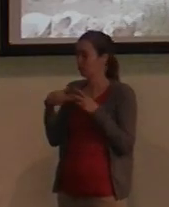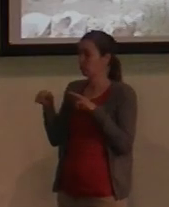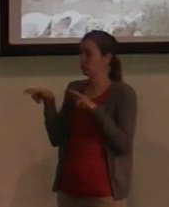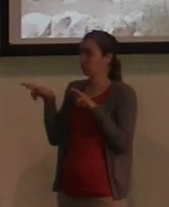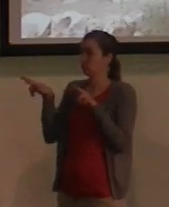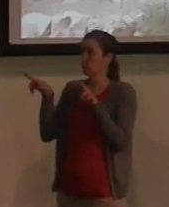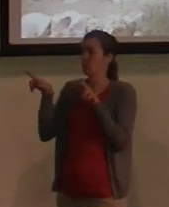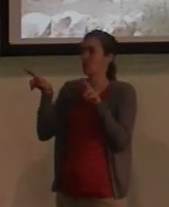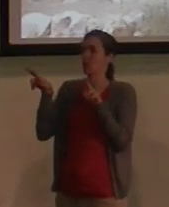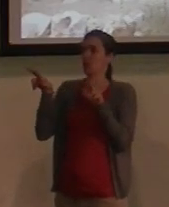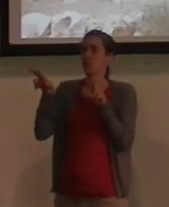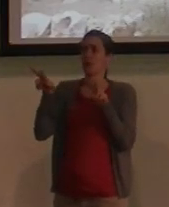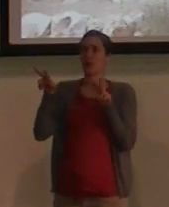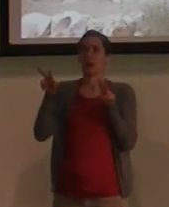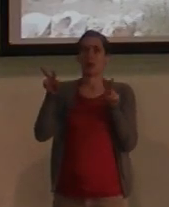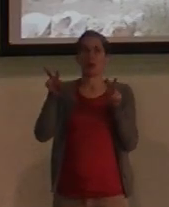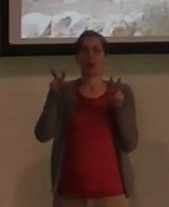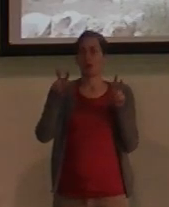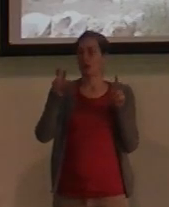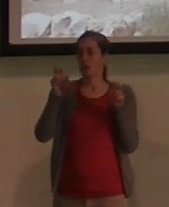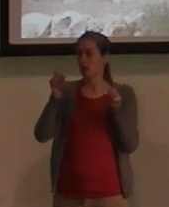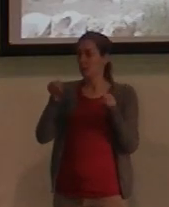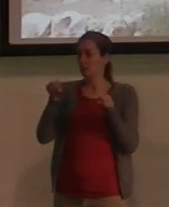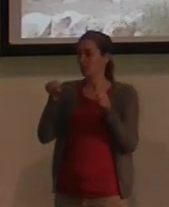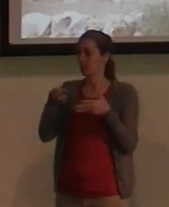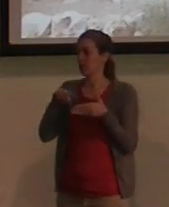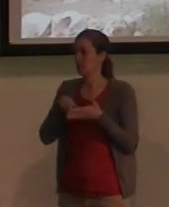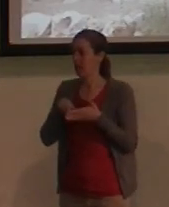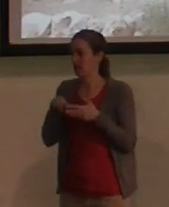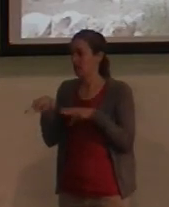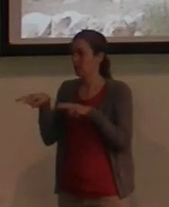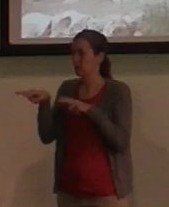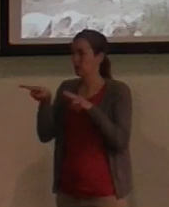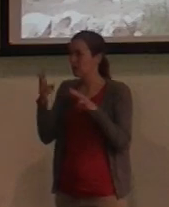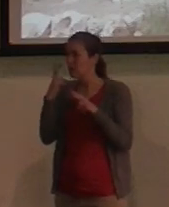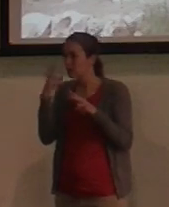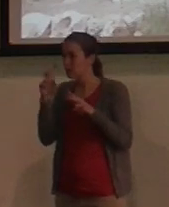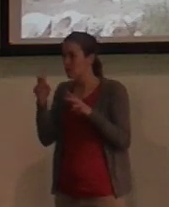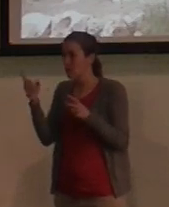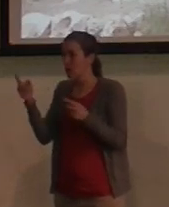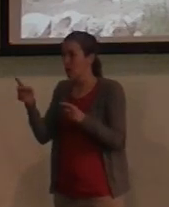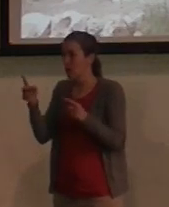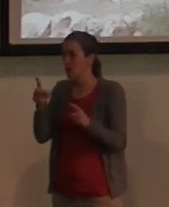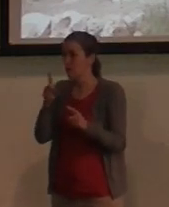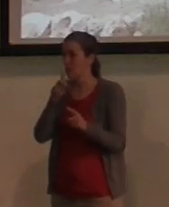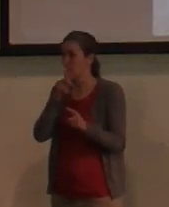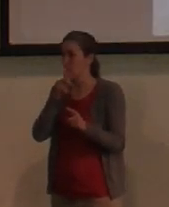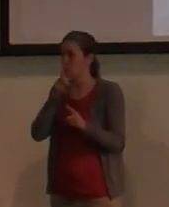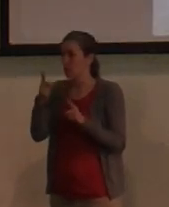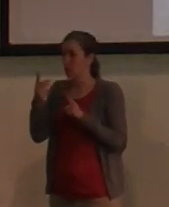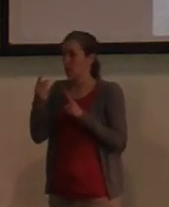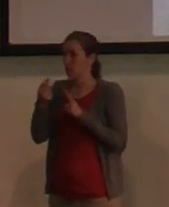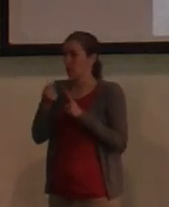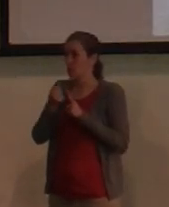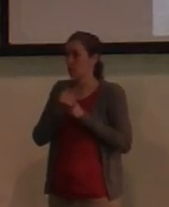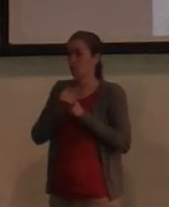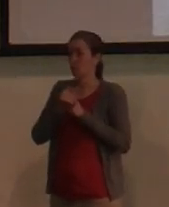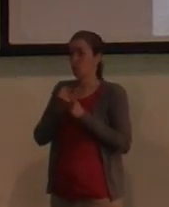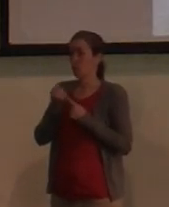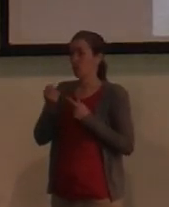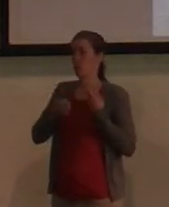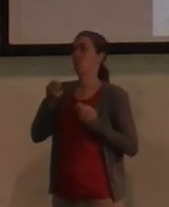when you're able to stand at the place where these events happen, it just really does something for you emotionally.